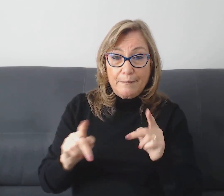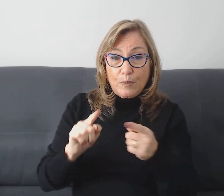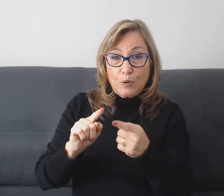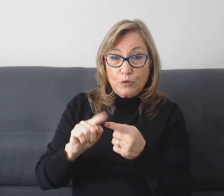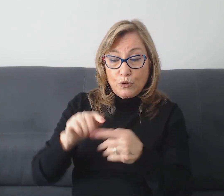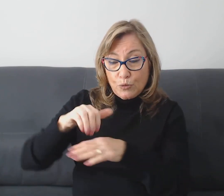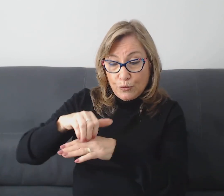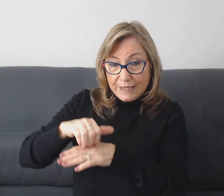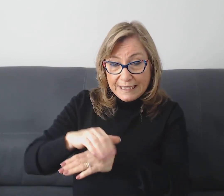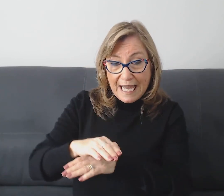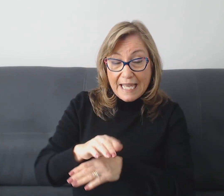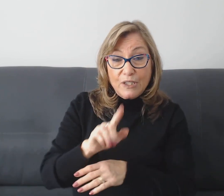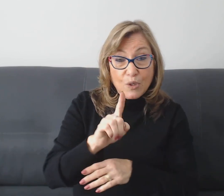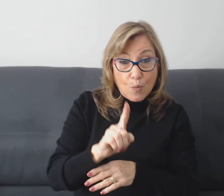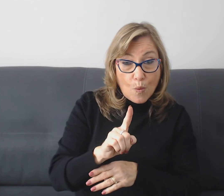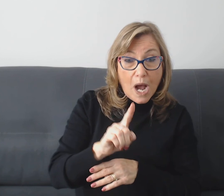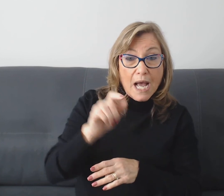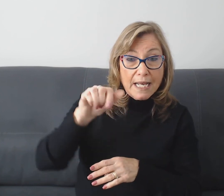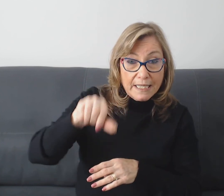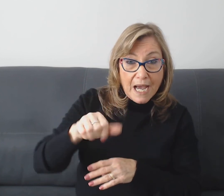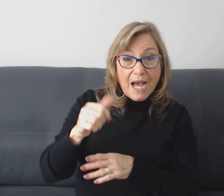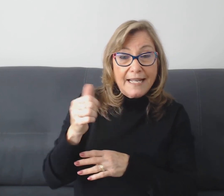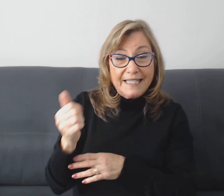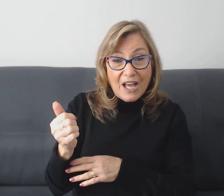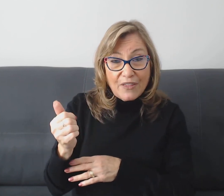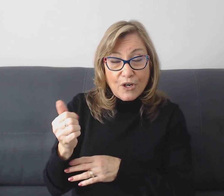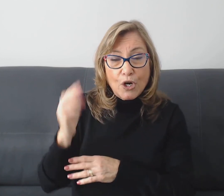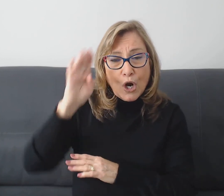greetings of many kinds.